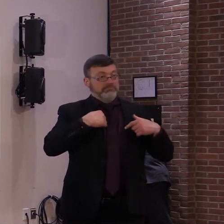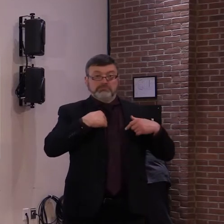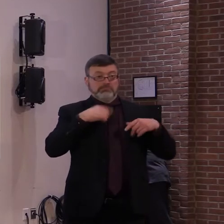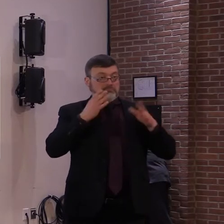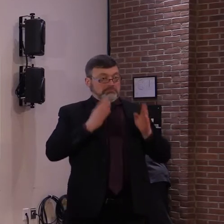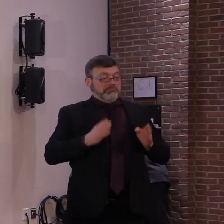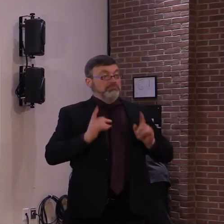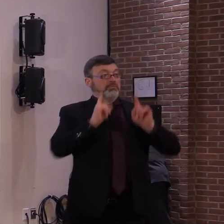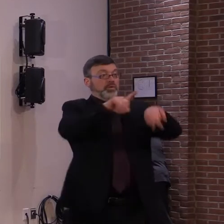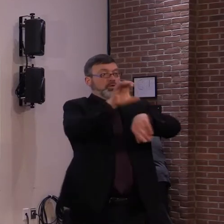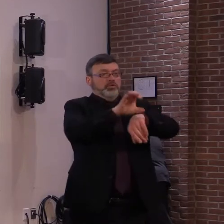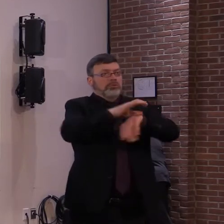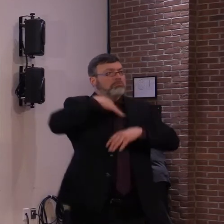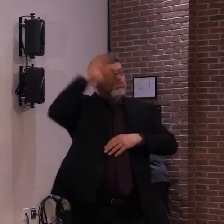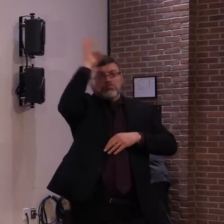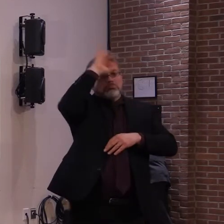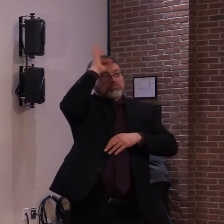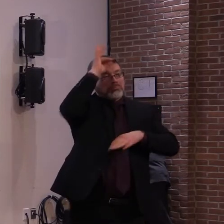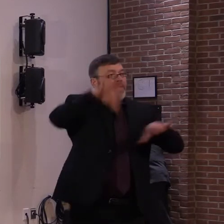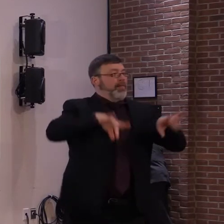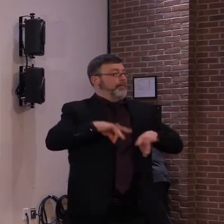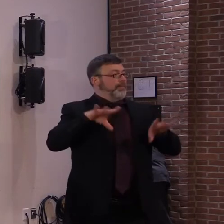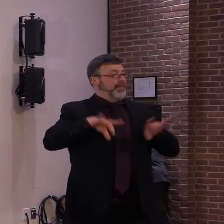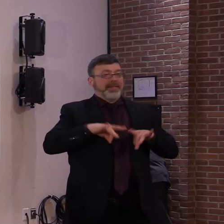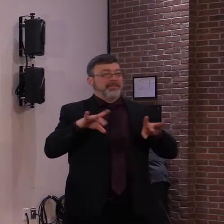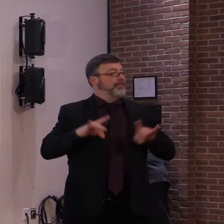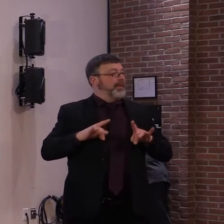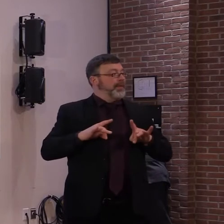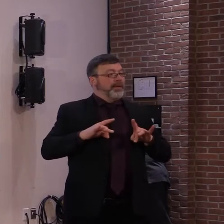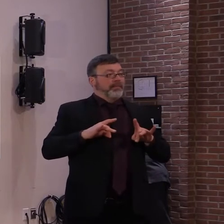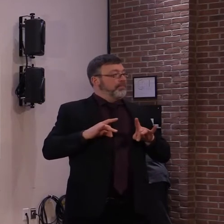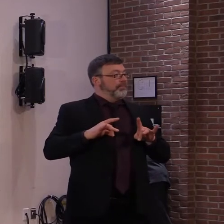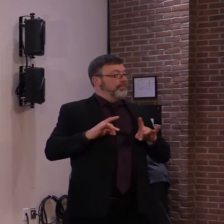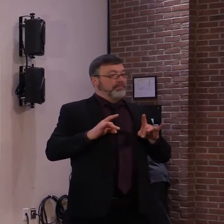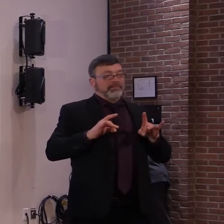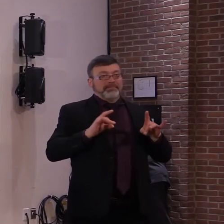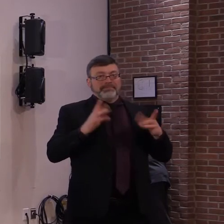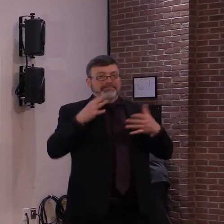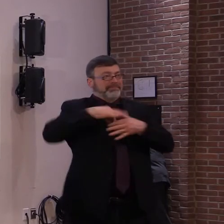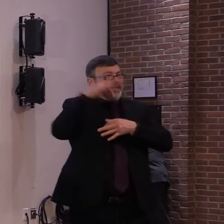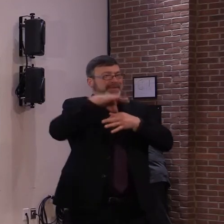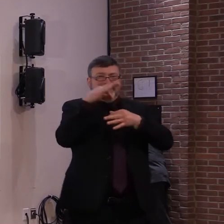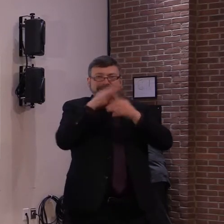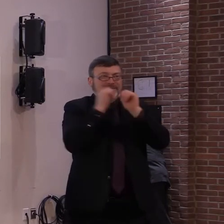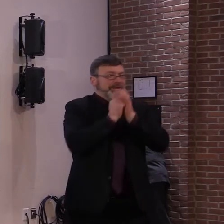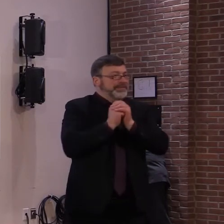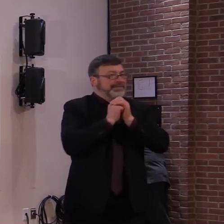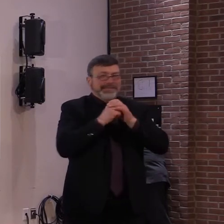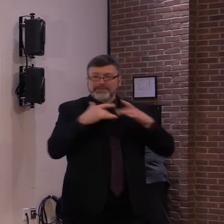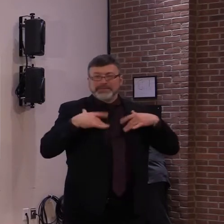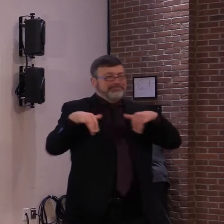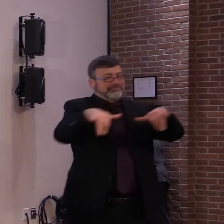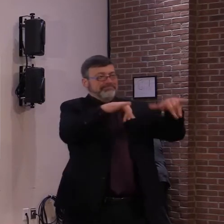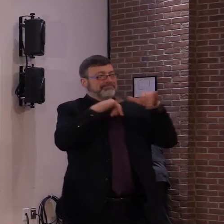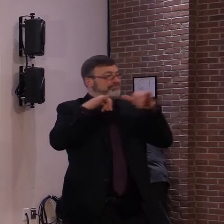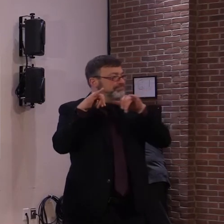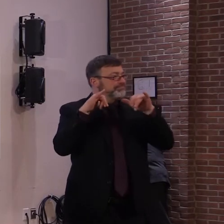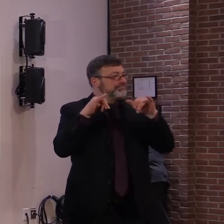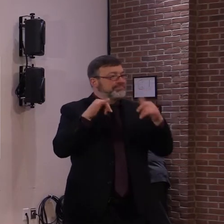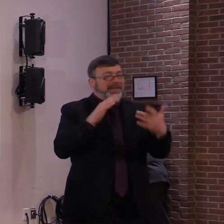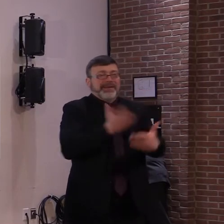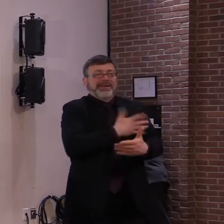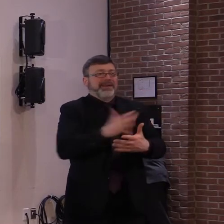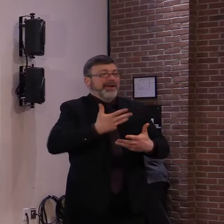together, engaging in joyful activities such as singing. Now, I also get a lot of